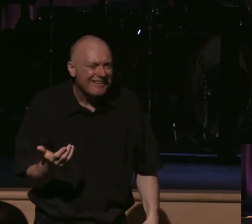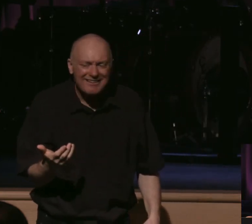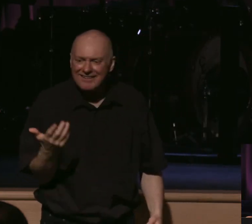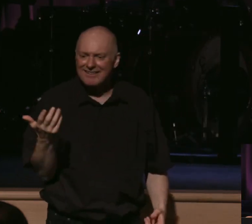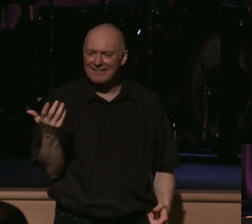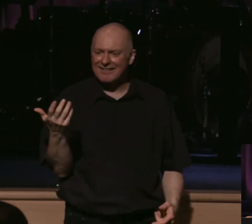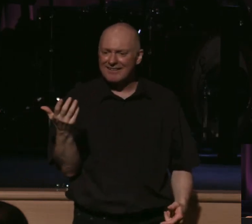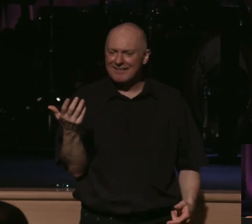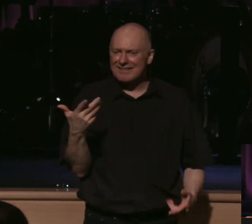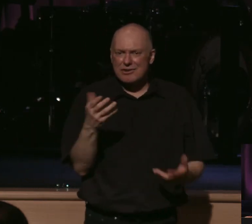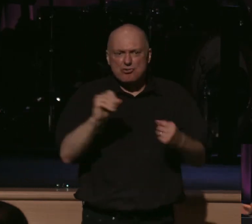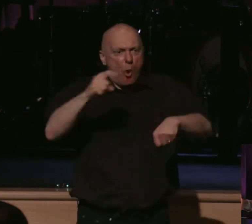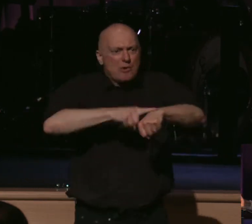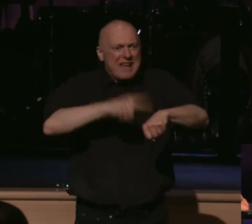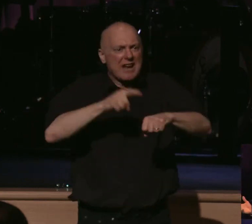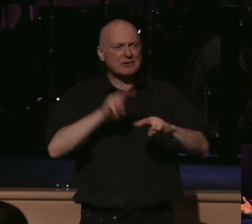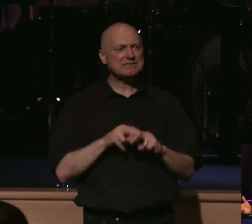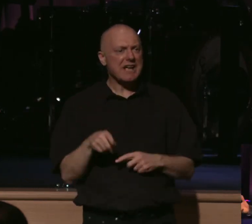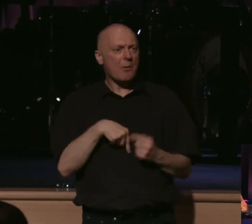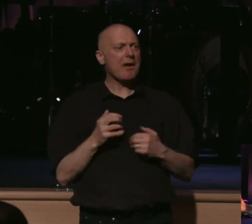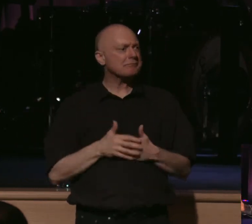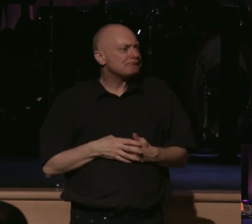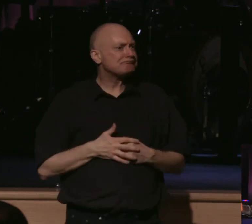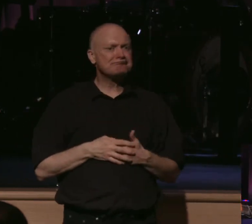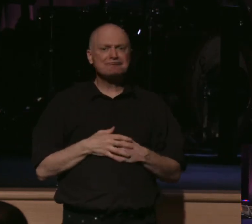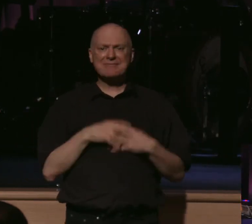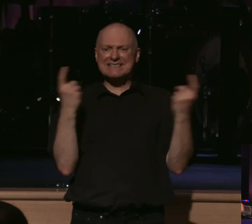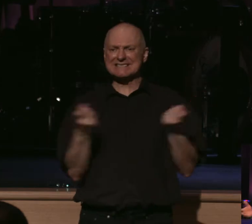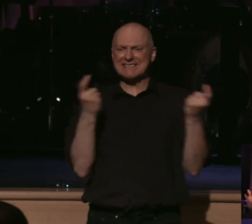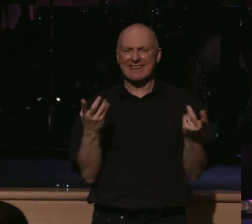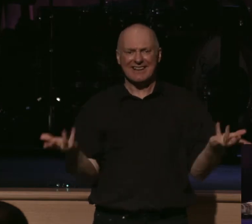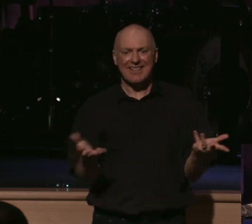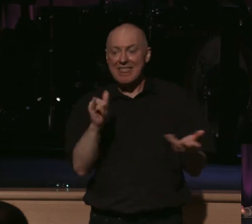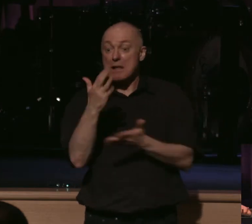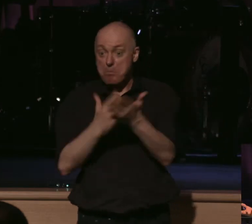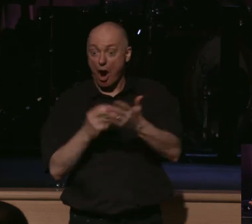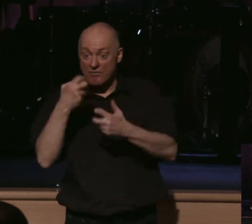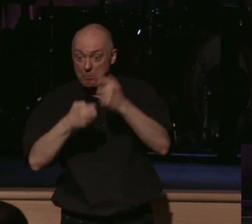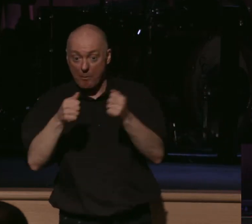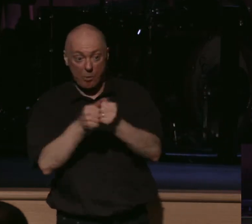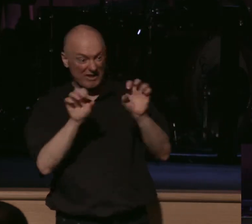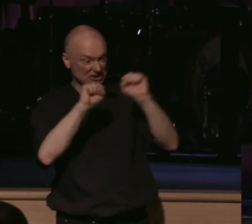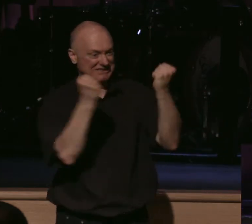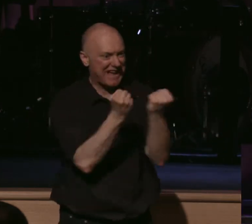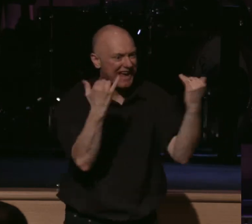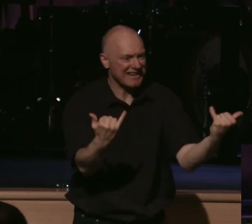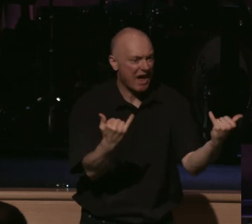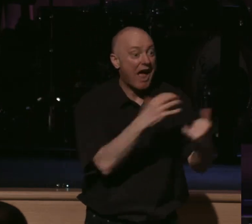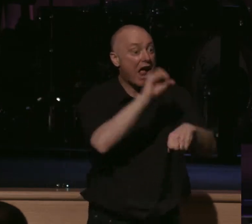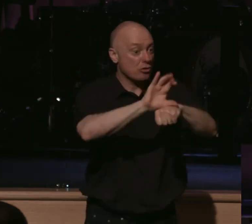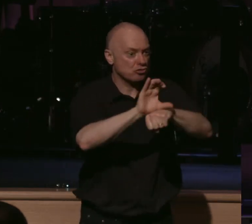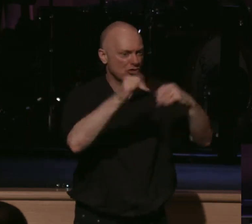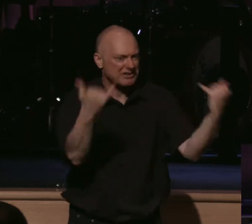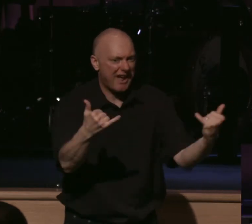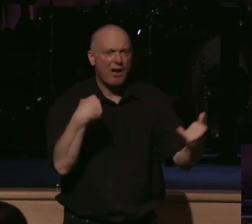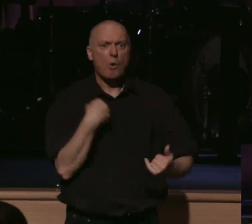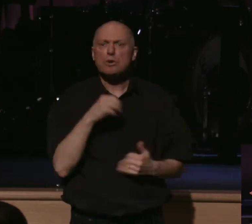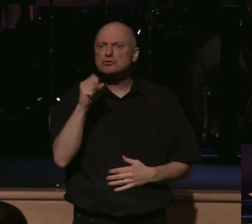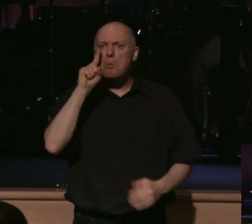Lives are at stake. There's no time to sit around wasting our lives in sin. That's part of the problem with our society and our church. We're so bored